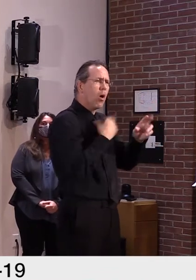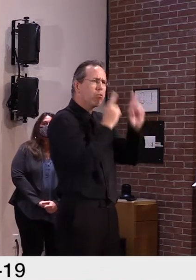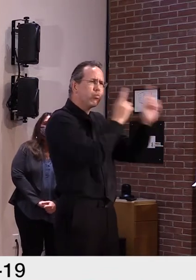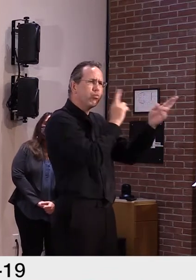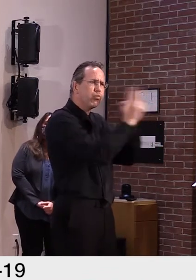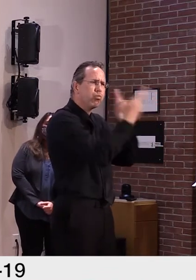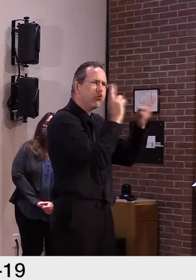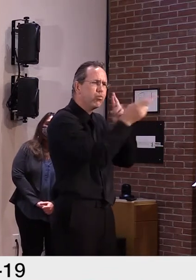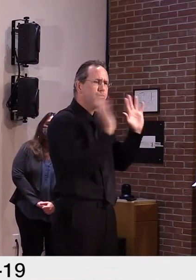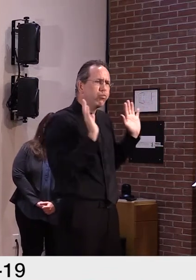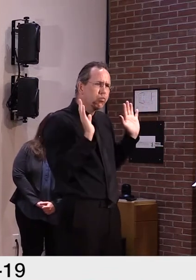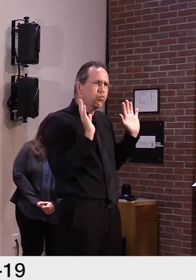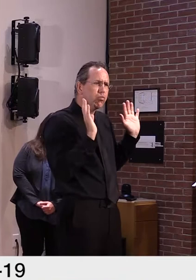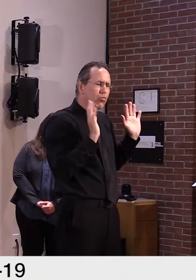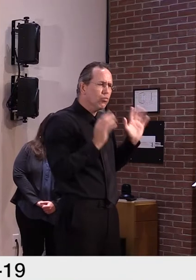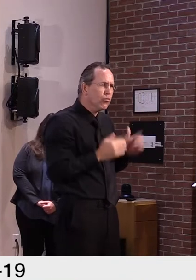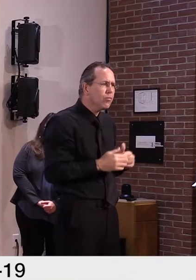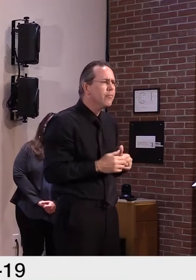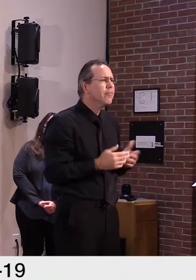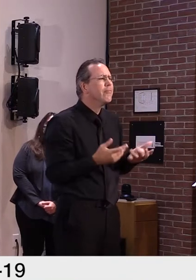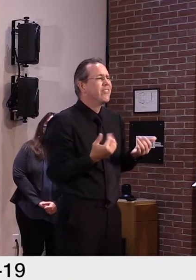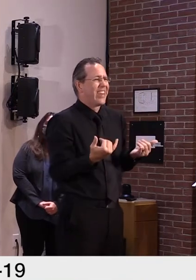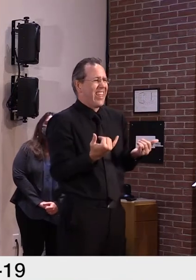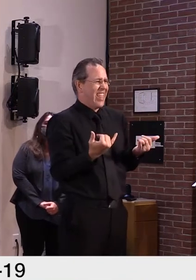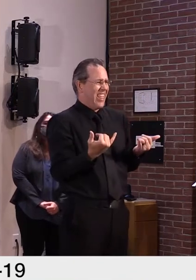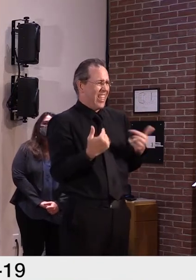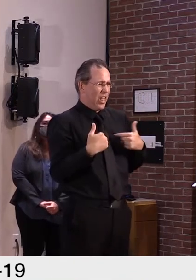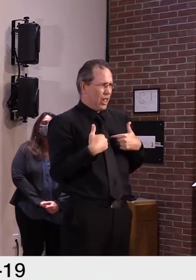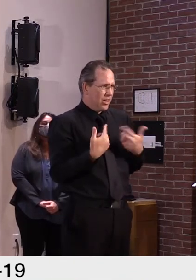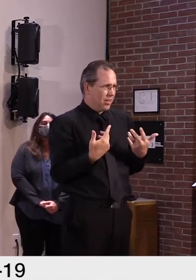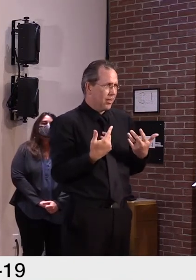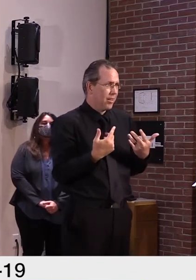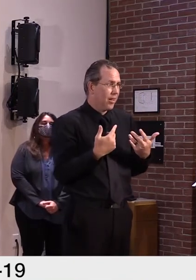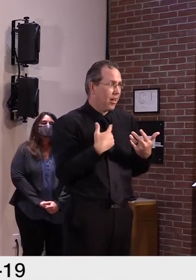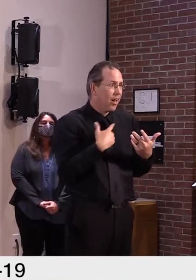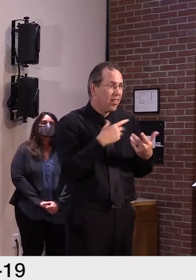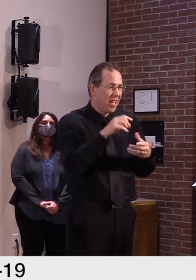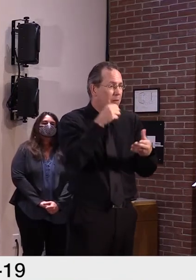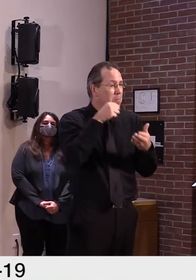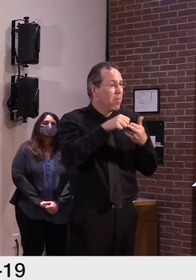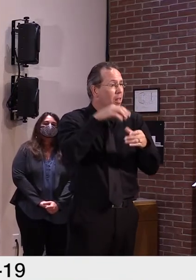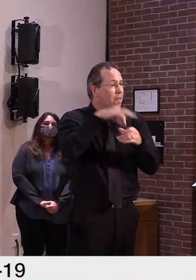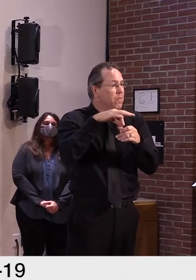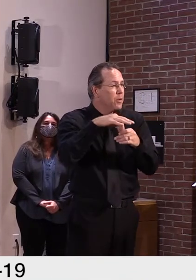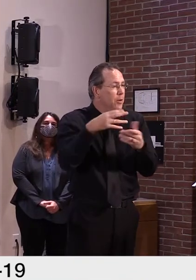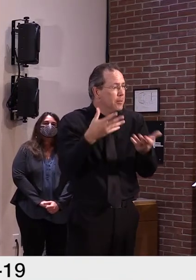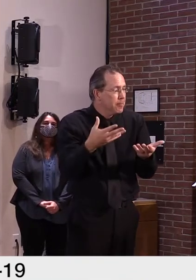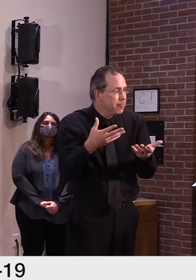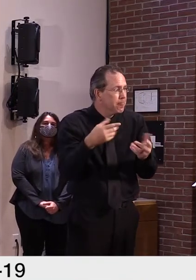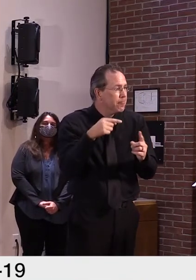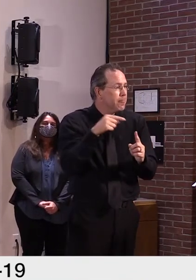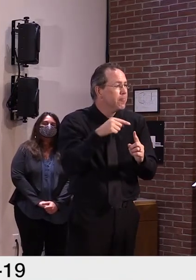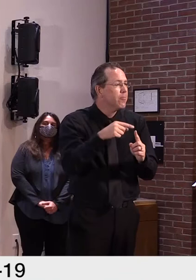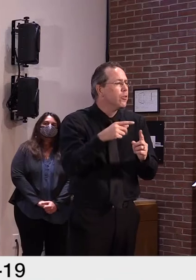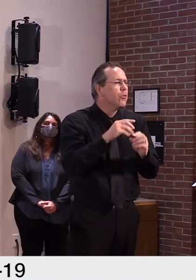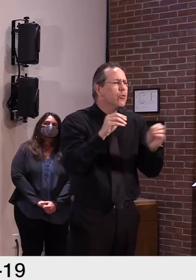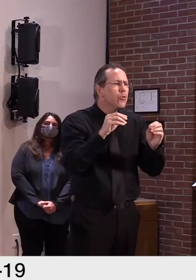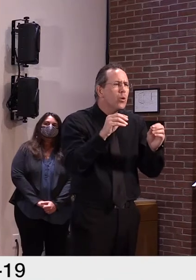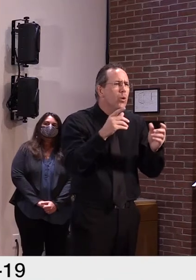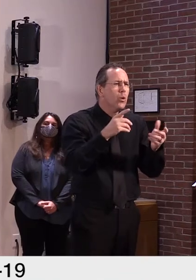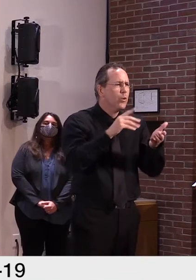the Secretary of State said it, there's no excuse for not voting this year. You're going to be mailed a ballot. And so exercise your right